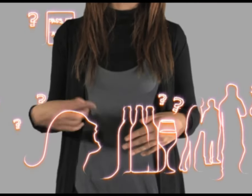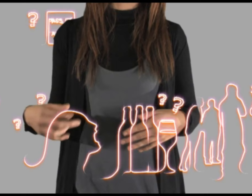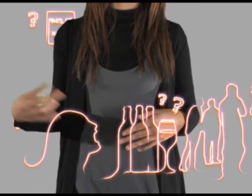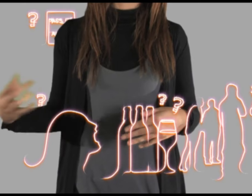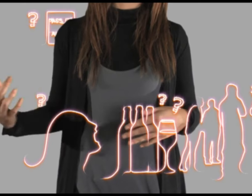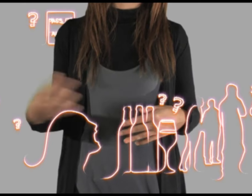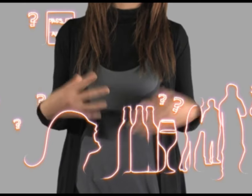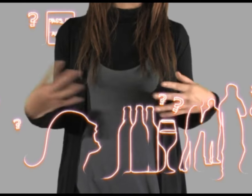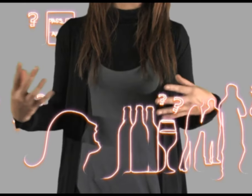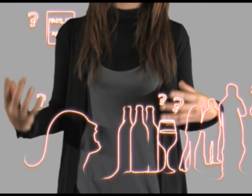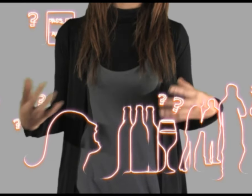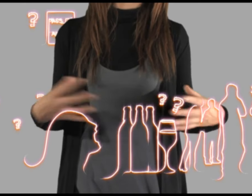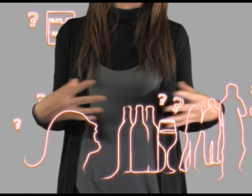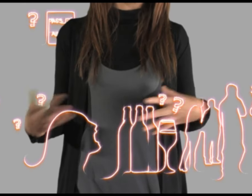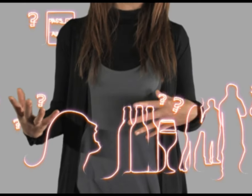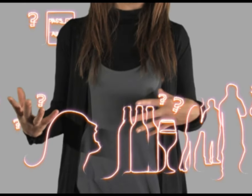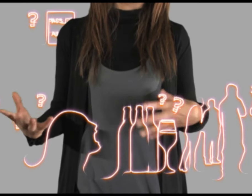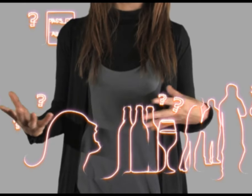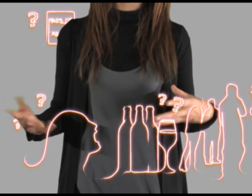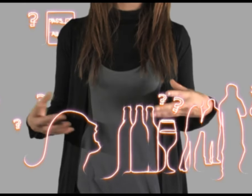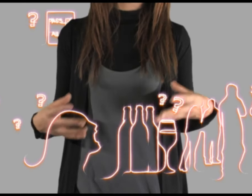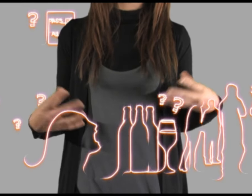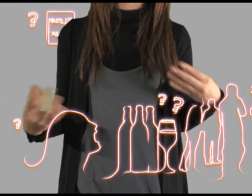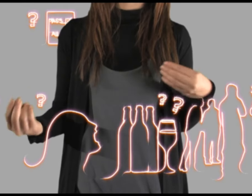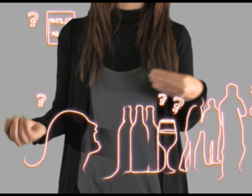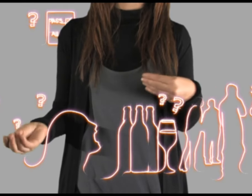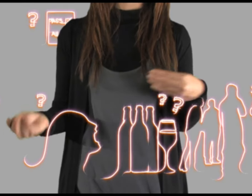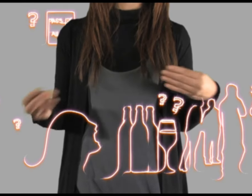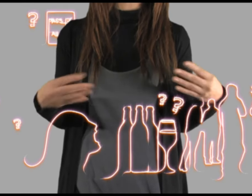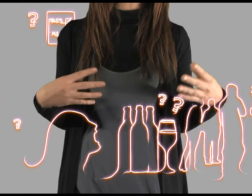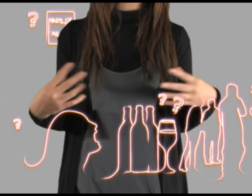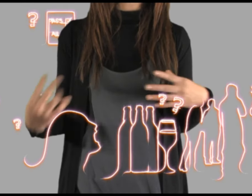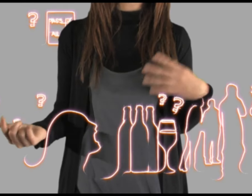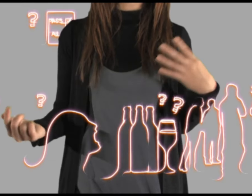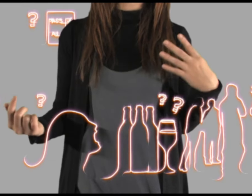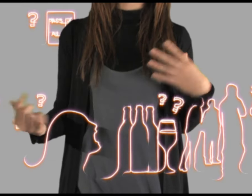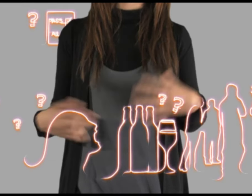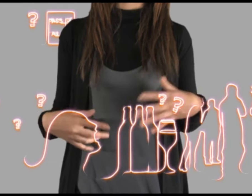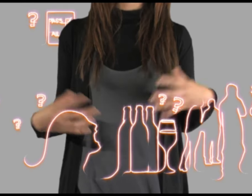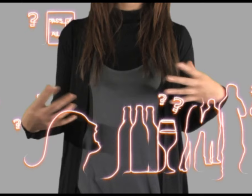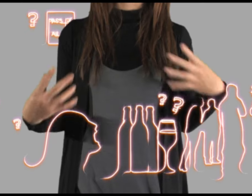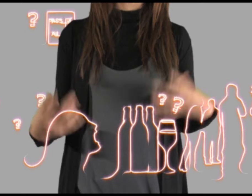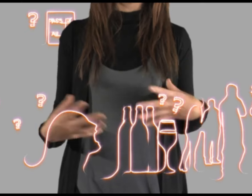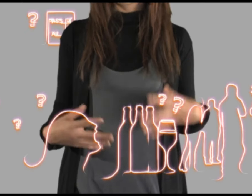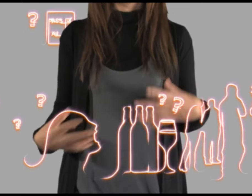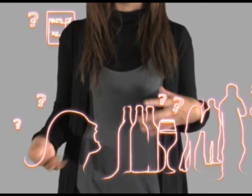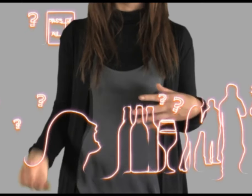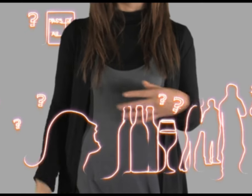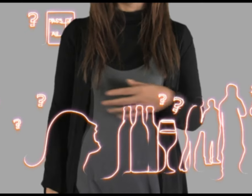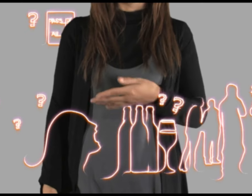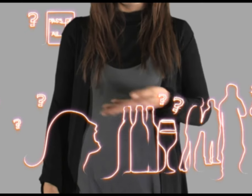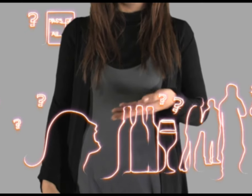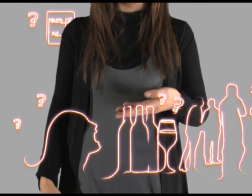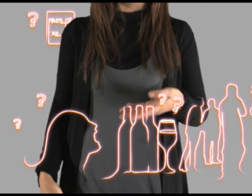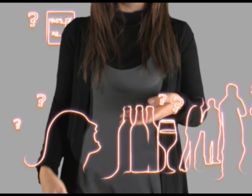were people to look after him? Do you know? Like, I see people like this all the time in work.